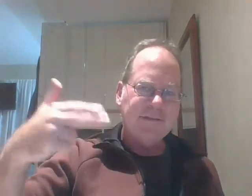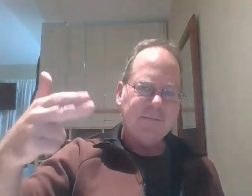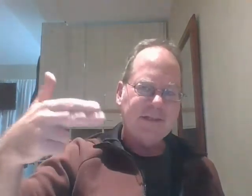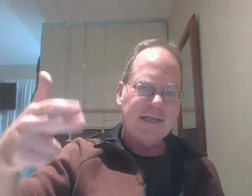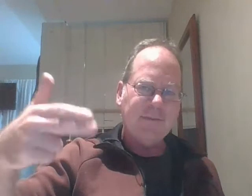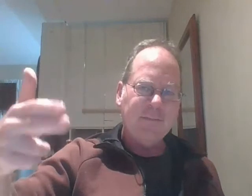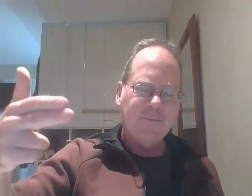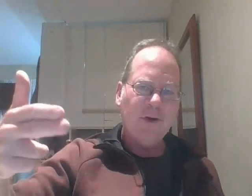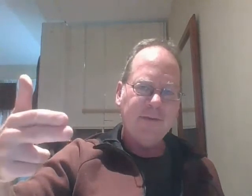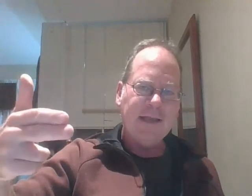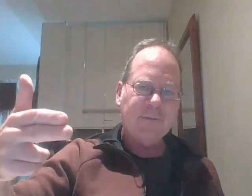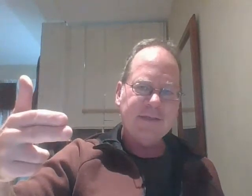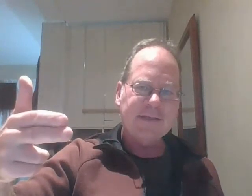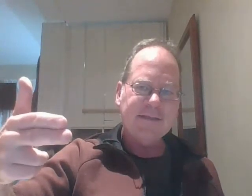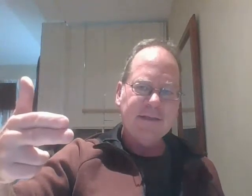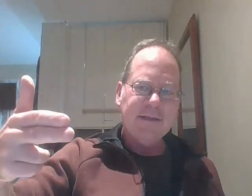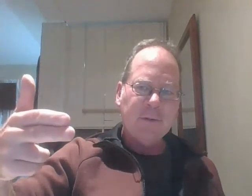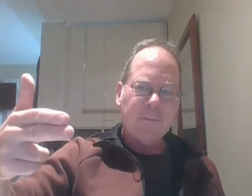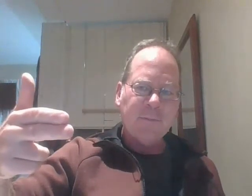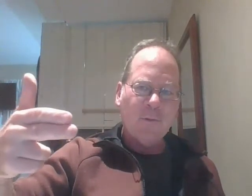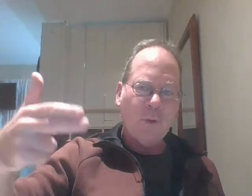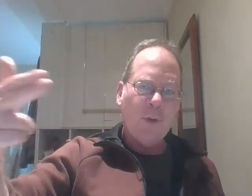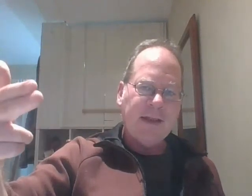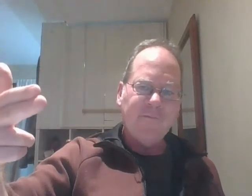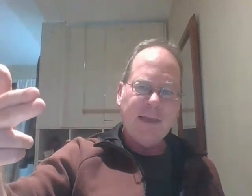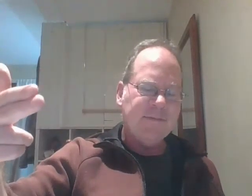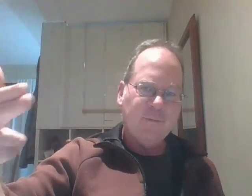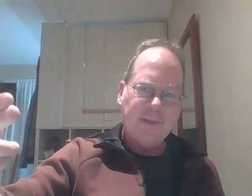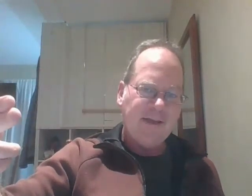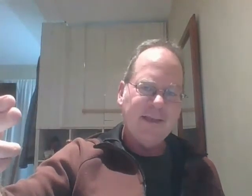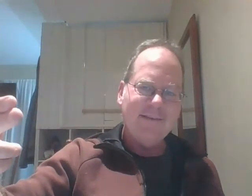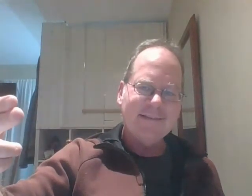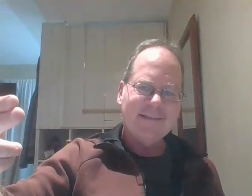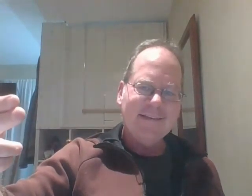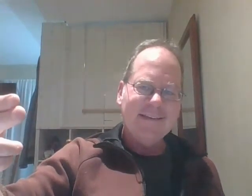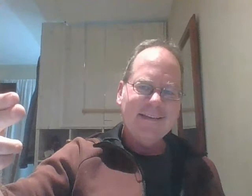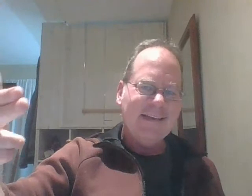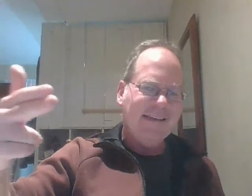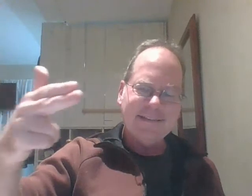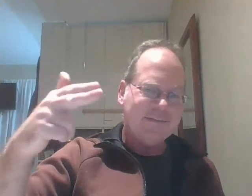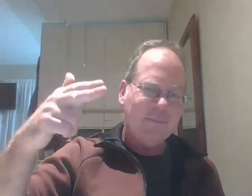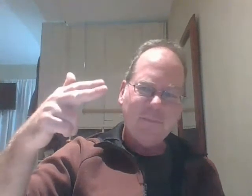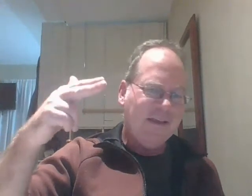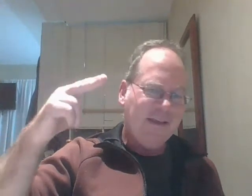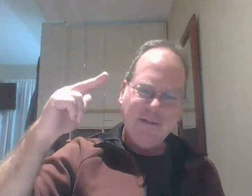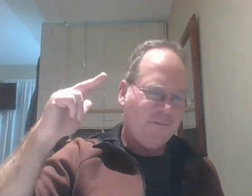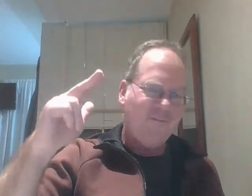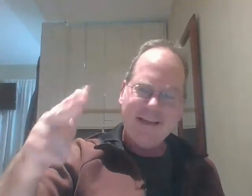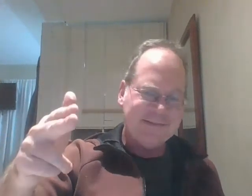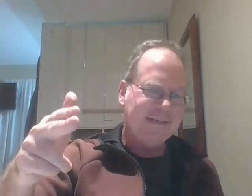been talked about before but they can predict when women have babies before they have babies it's just it's fascinating what